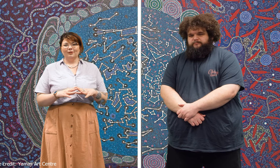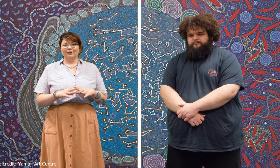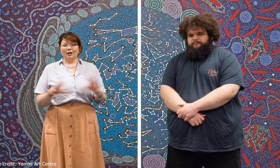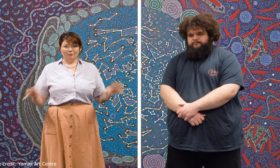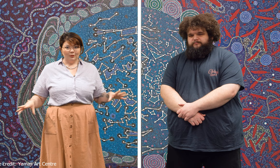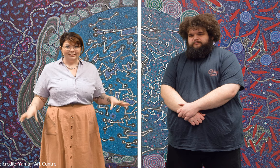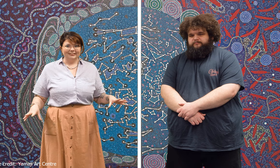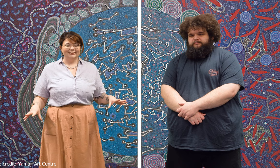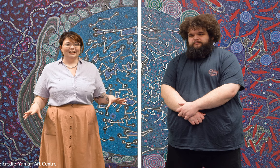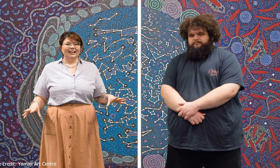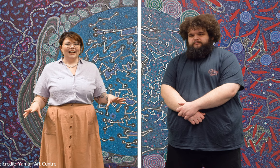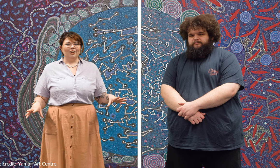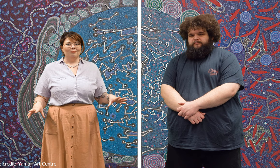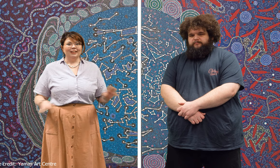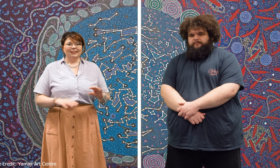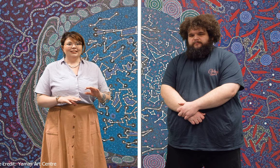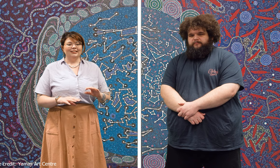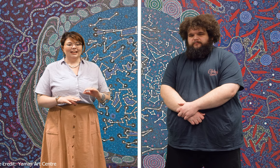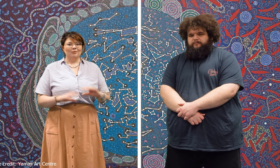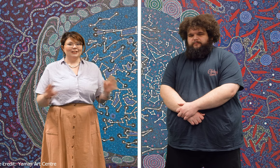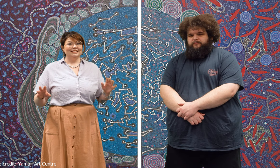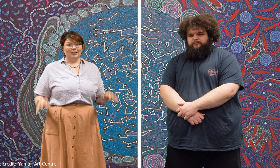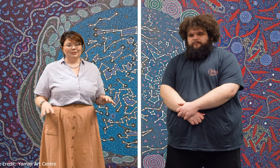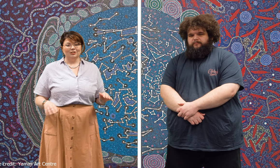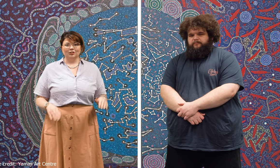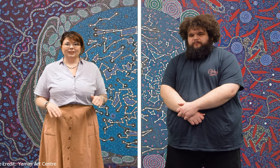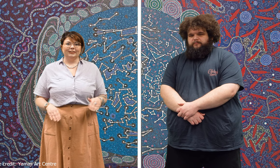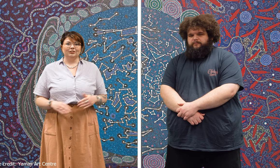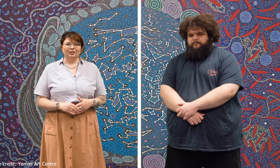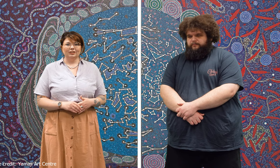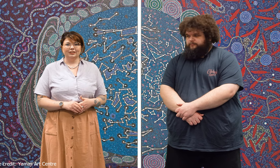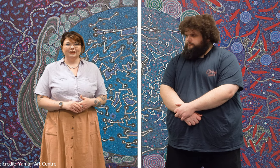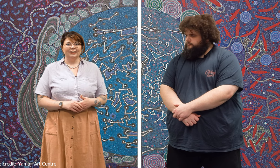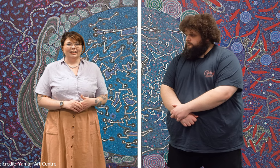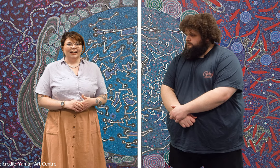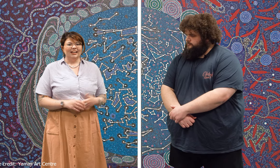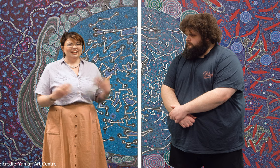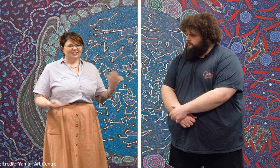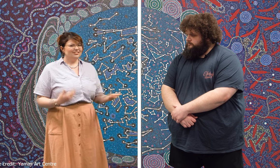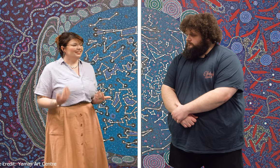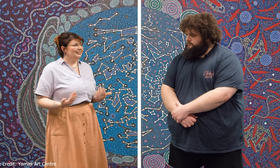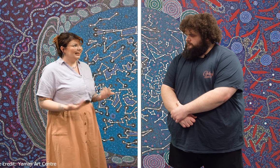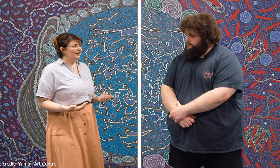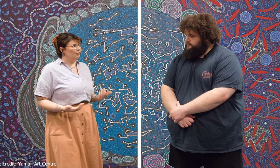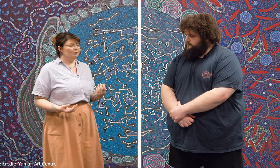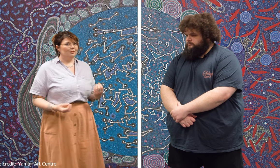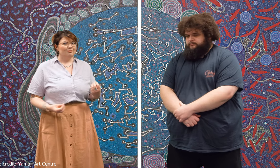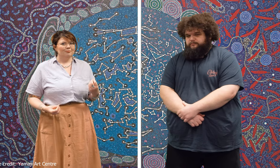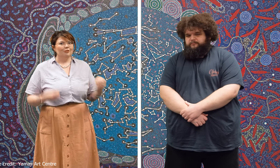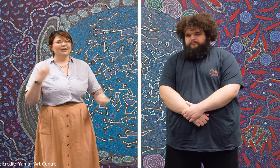avoided in being damaged during the construction. And this was really an outcome from that